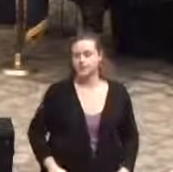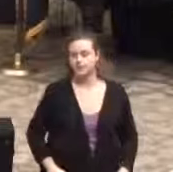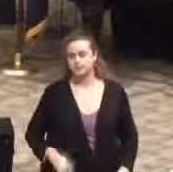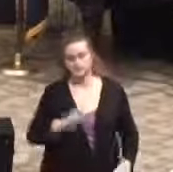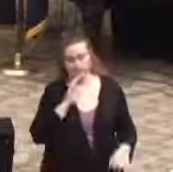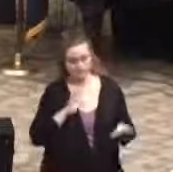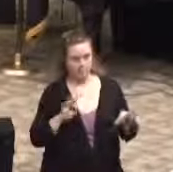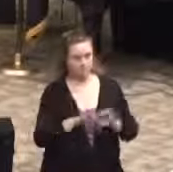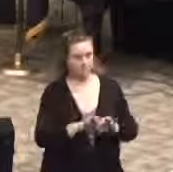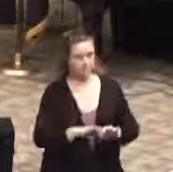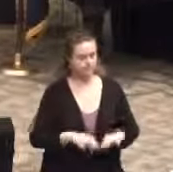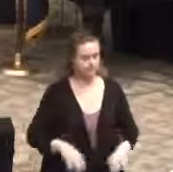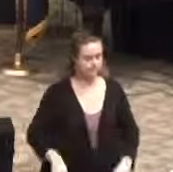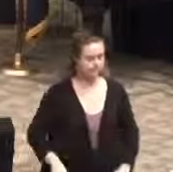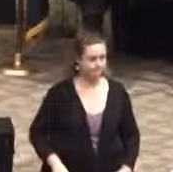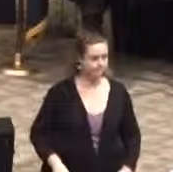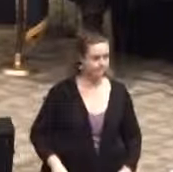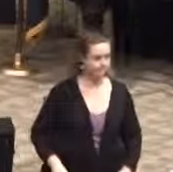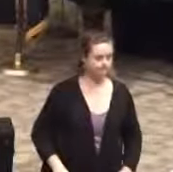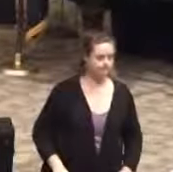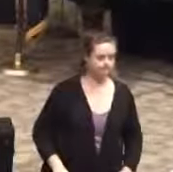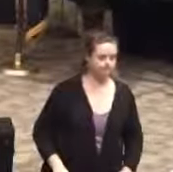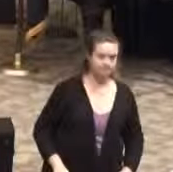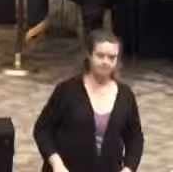It's important. It's very important.